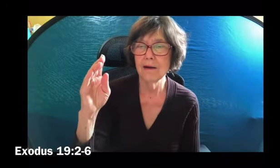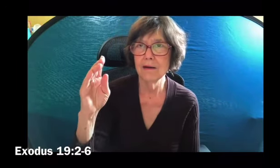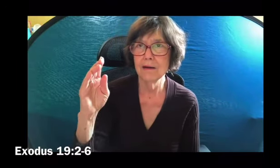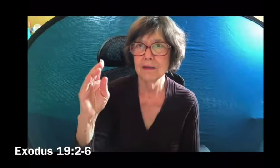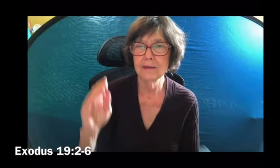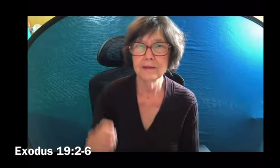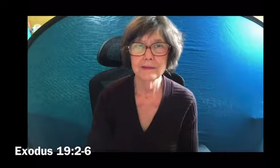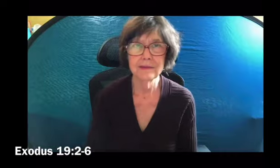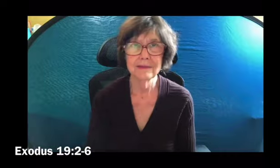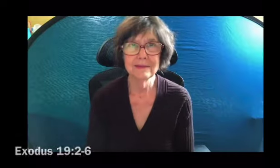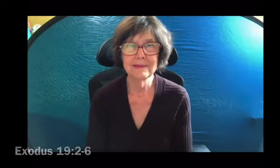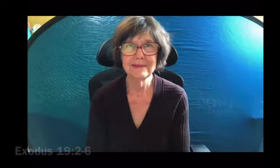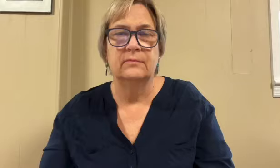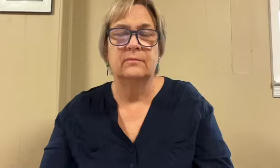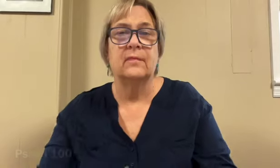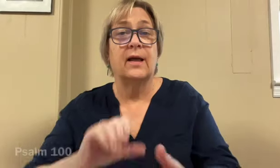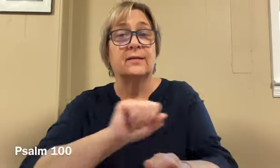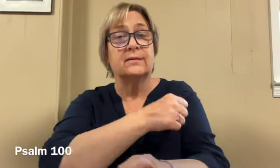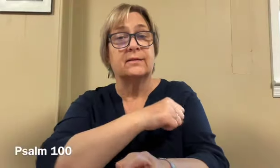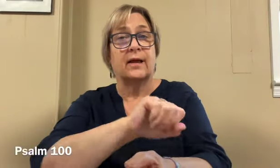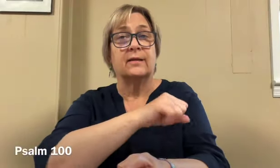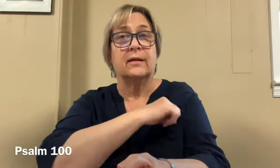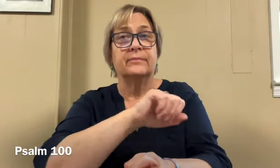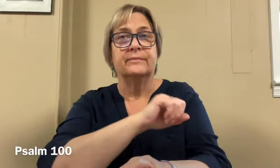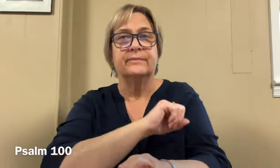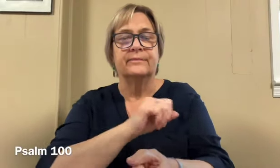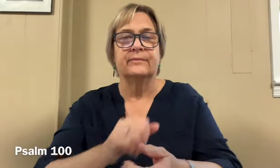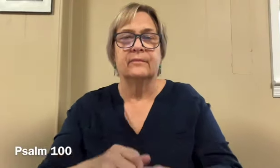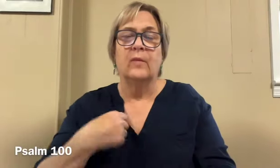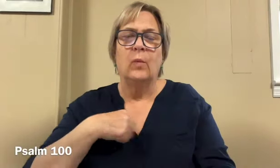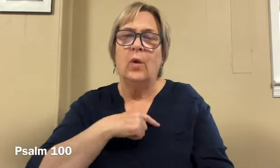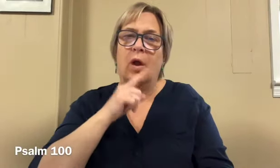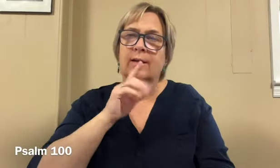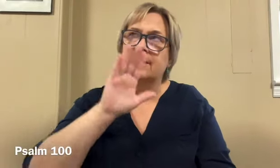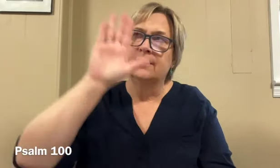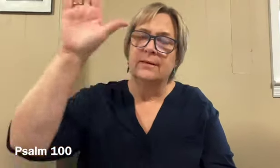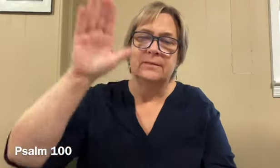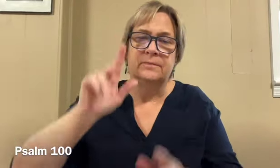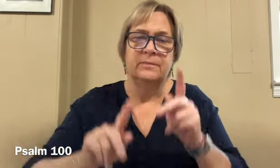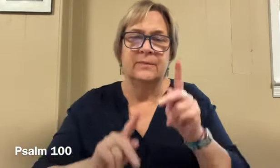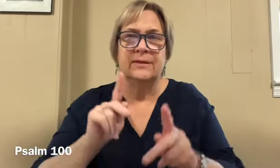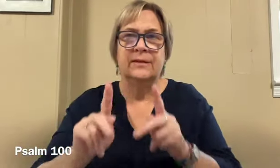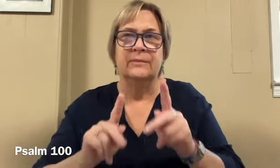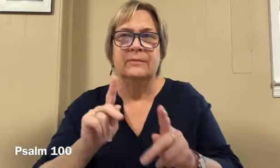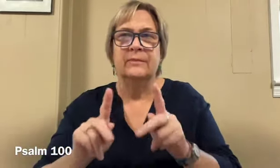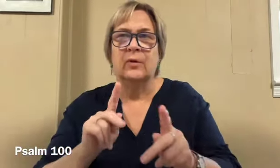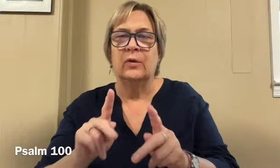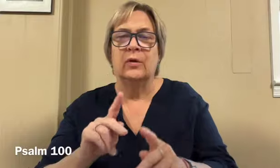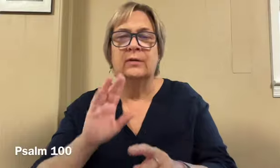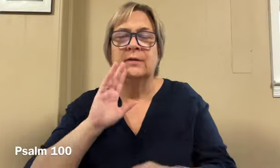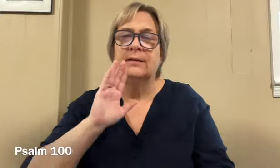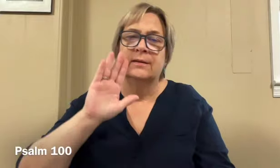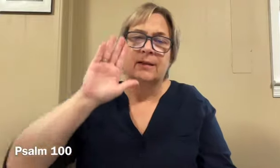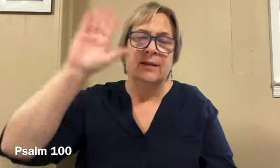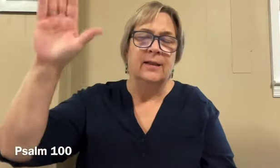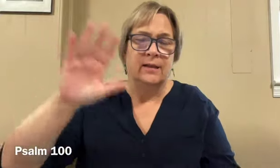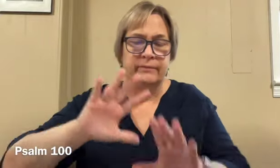Thanks be to God. Our responsorial psalm. We are his people, the sheep